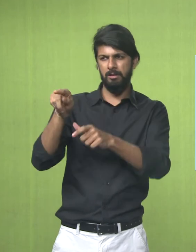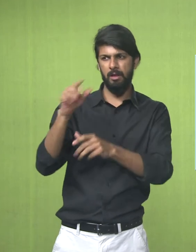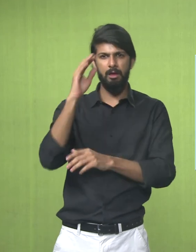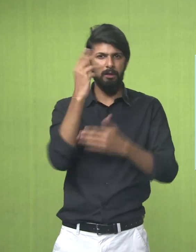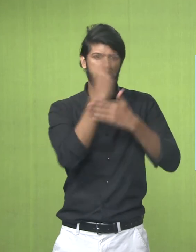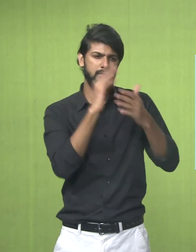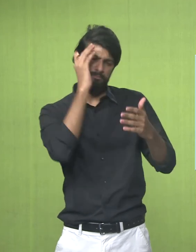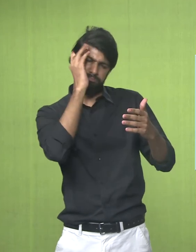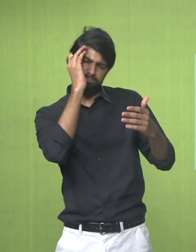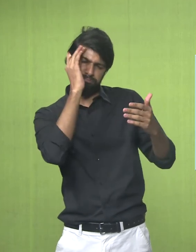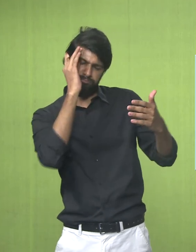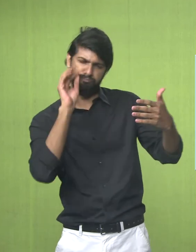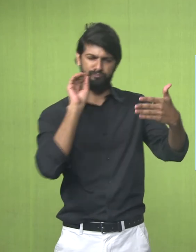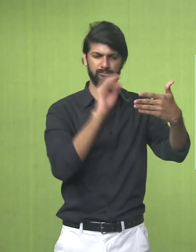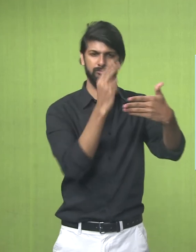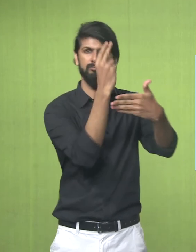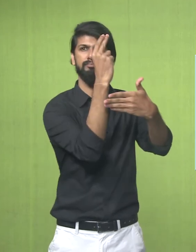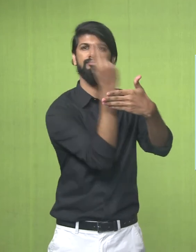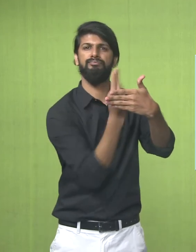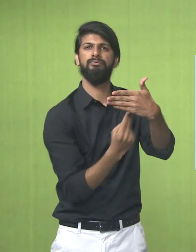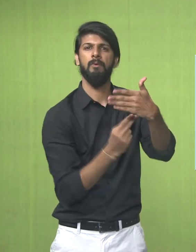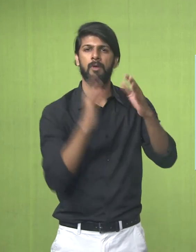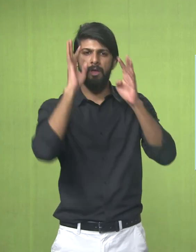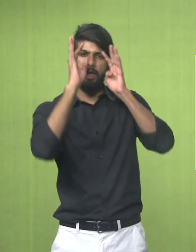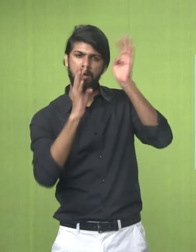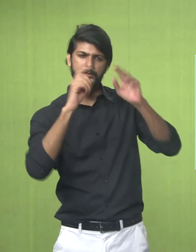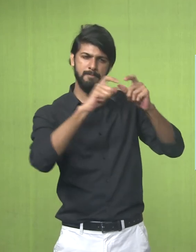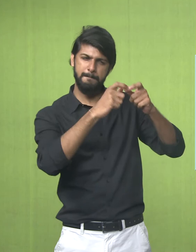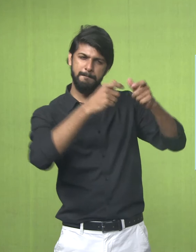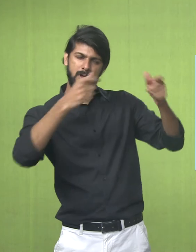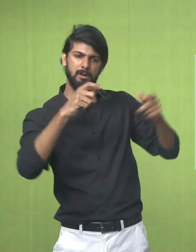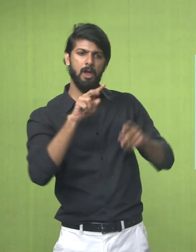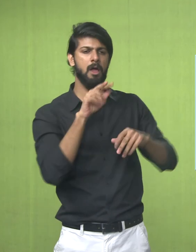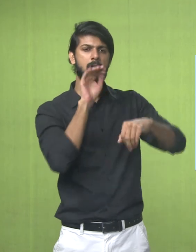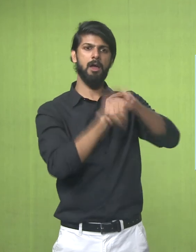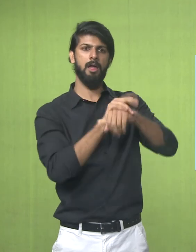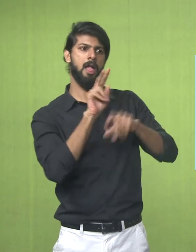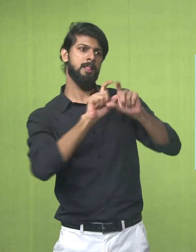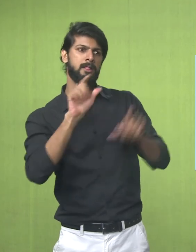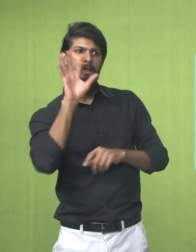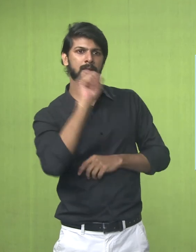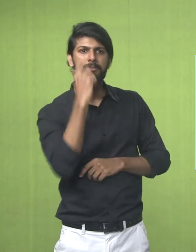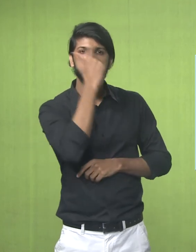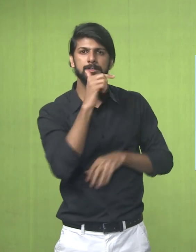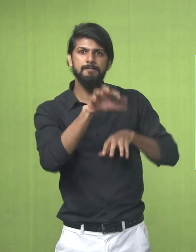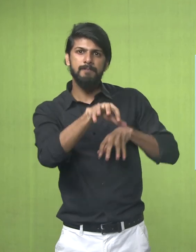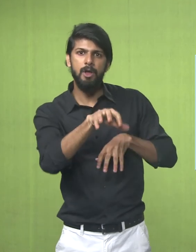Elongated But this is The artist's Creativity He's created An abstract Tiger But The animal Character